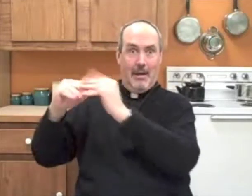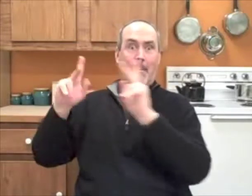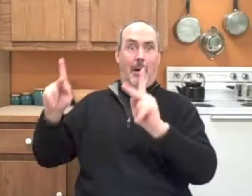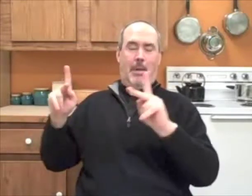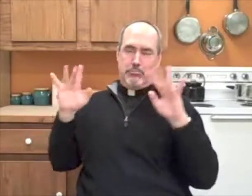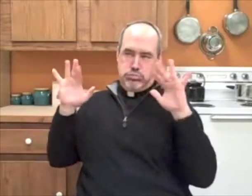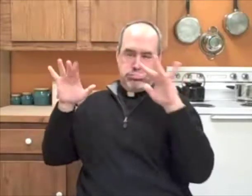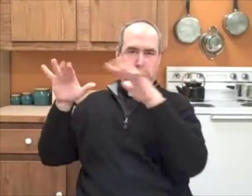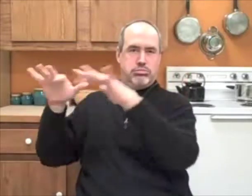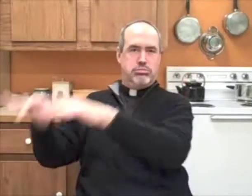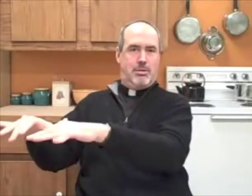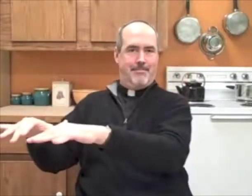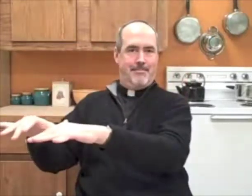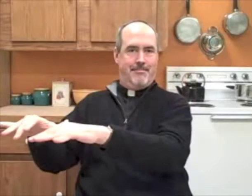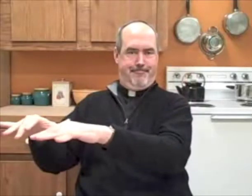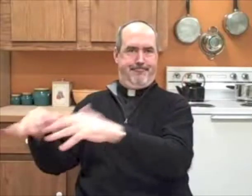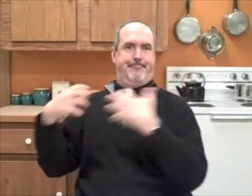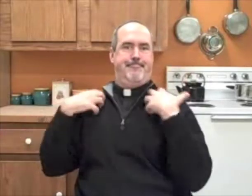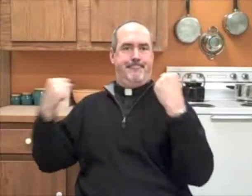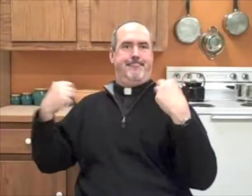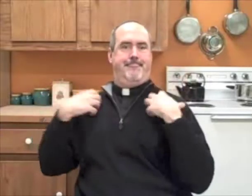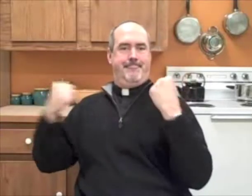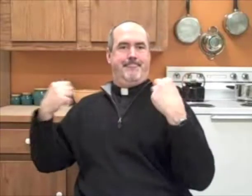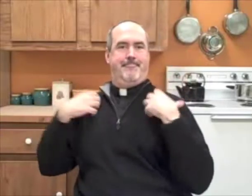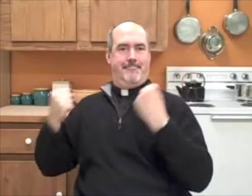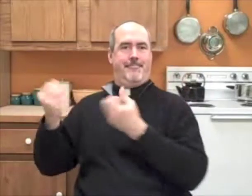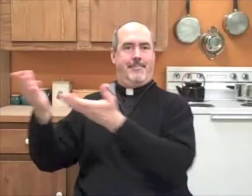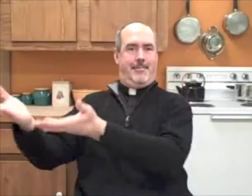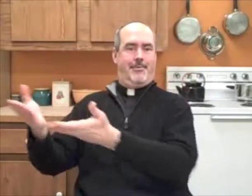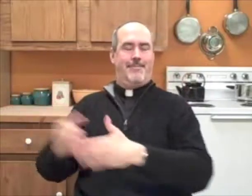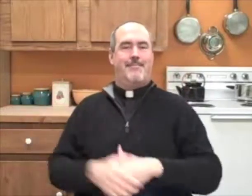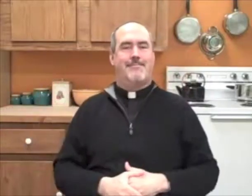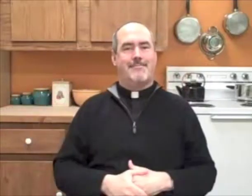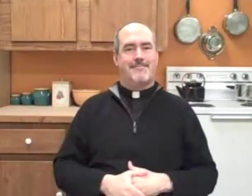Once it was built, people would flock to the shrine to be healed.